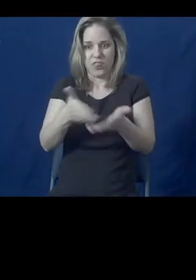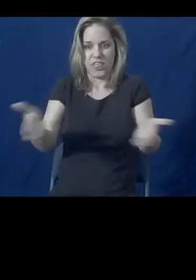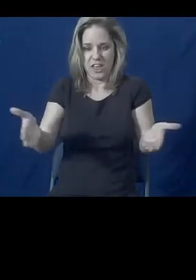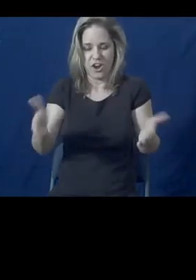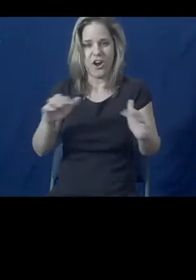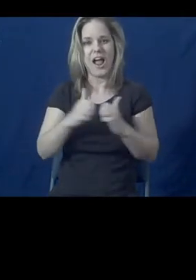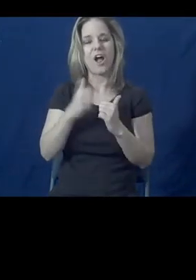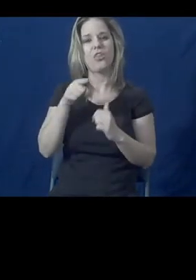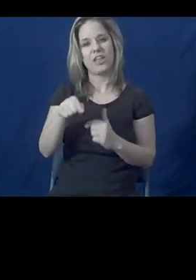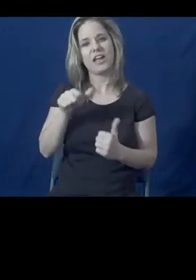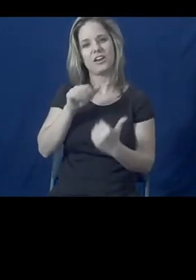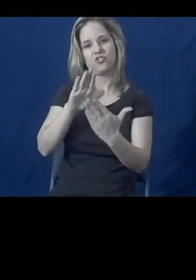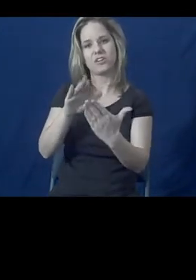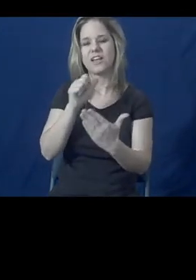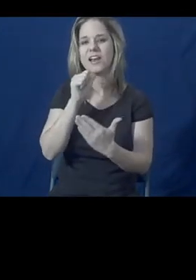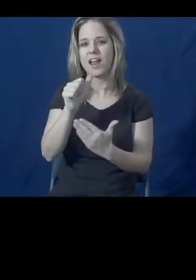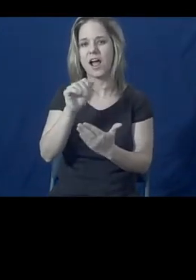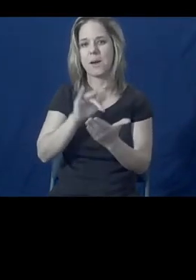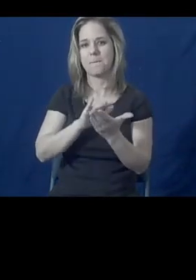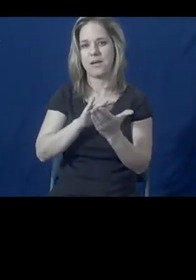address these non-medical issues.